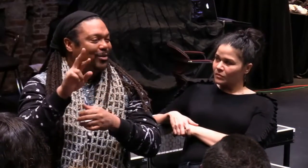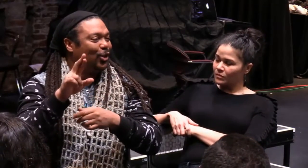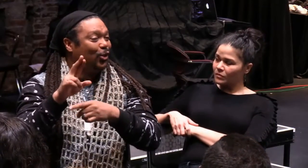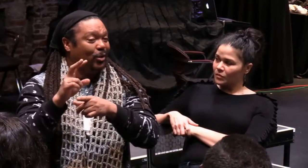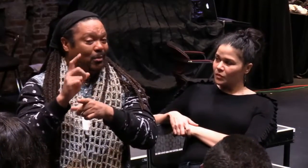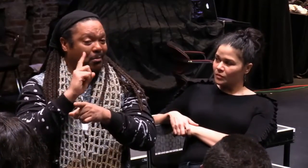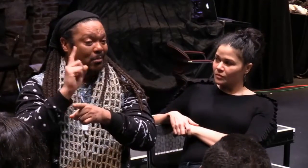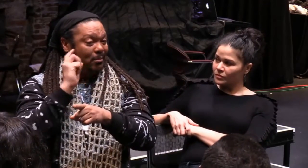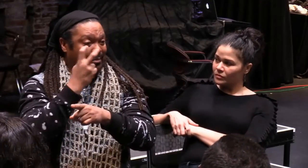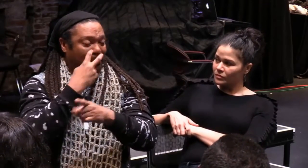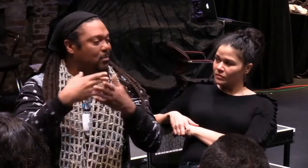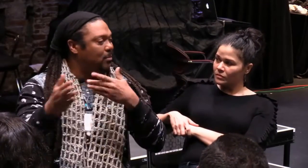story of Andrew Foster.